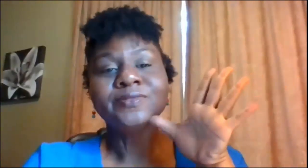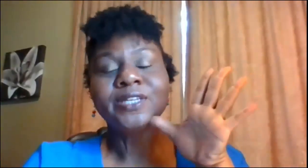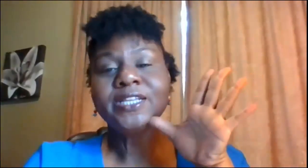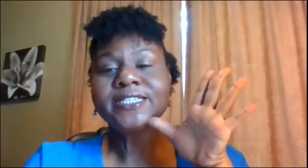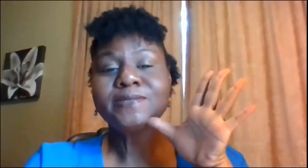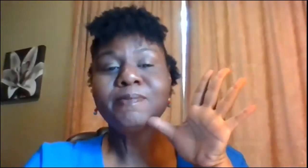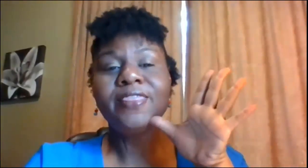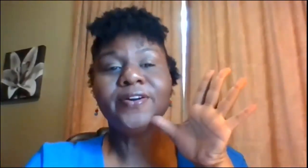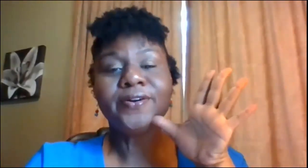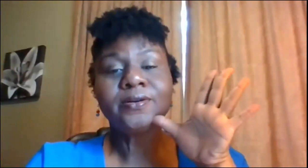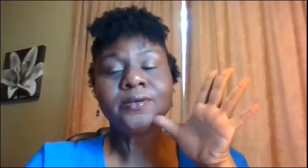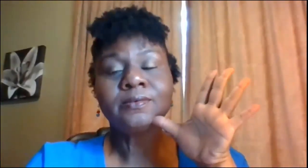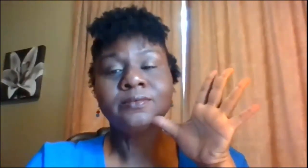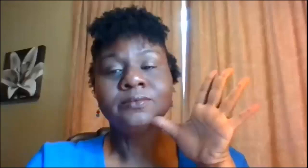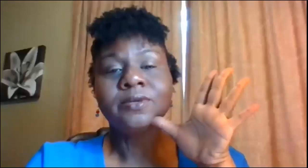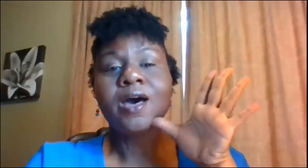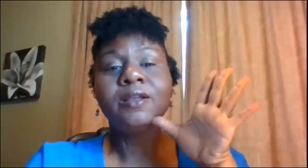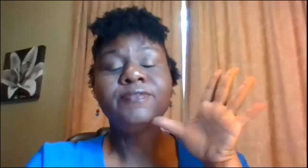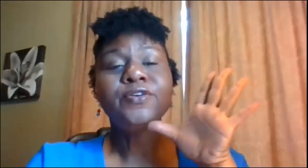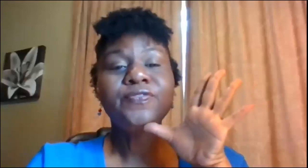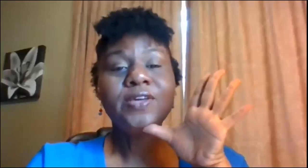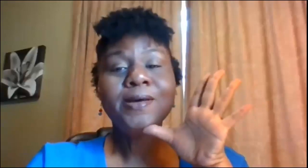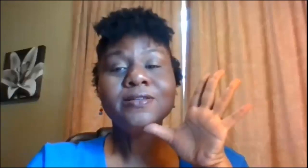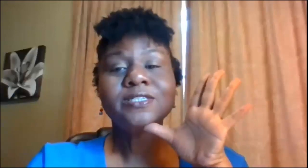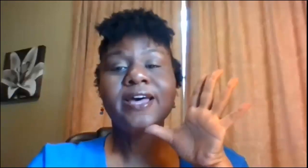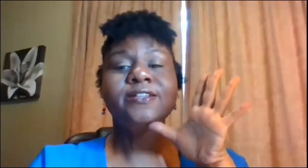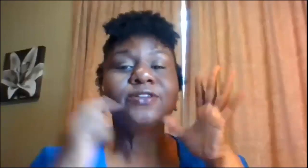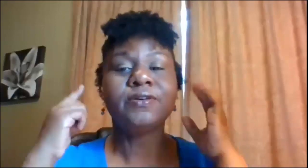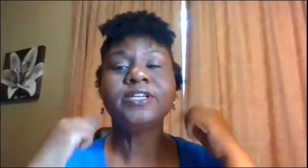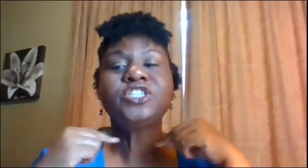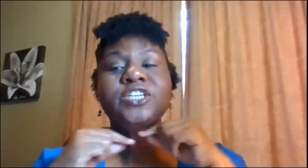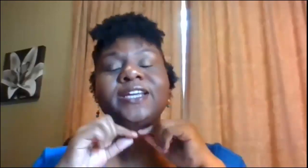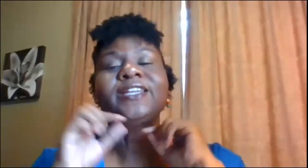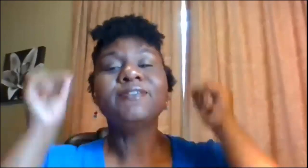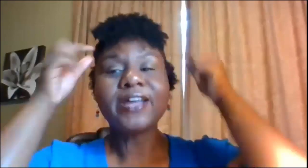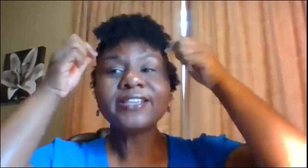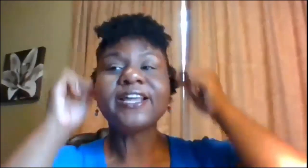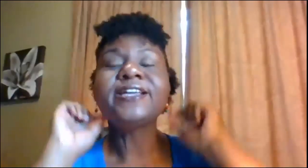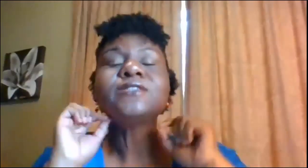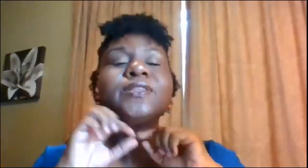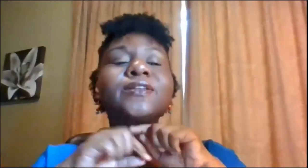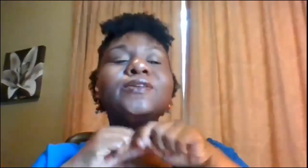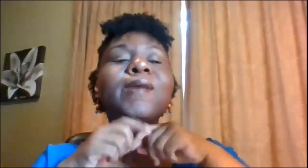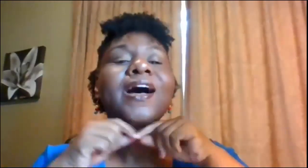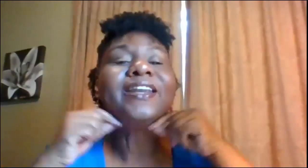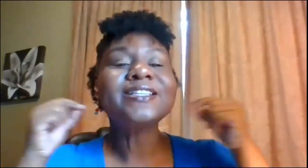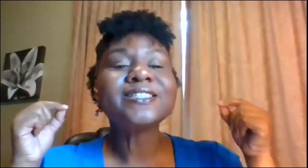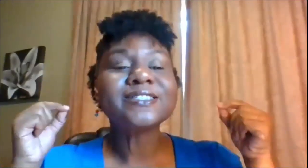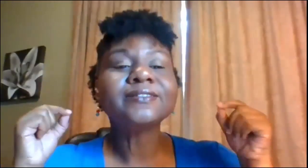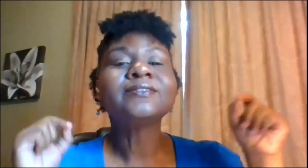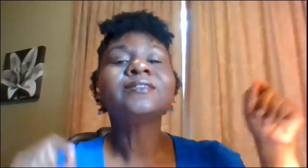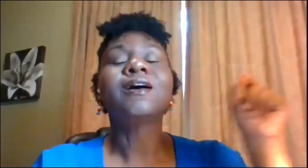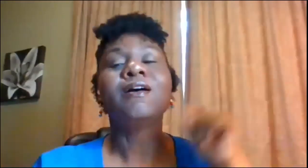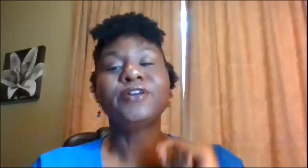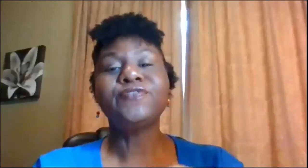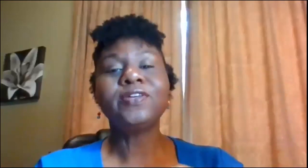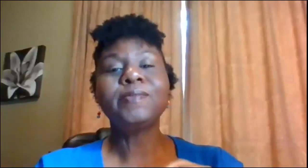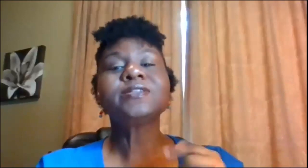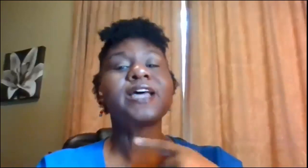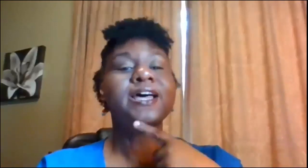this is mother all of your female signs are on the chin think of like the ladies with the little bonnets all your female signs